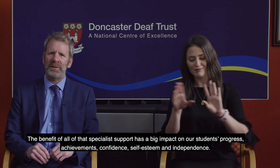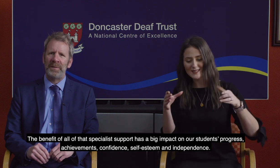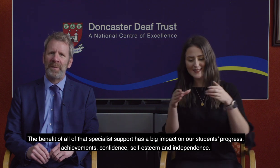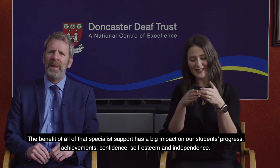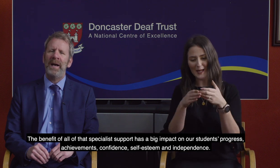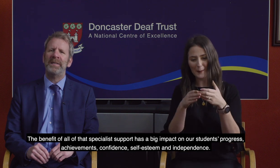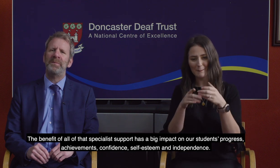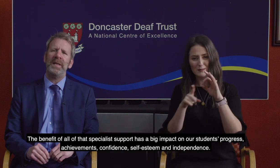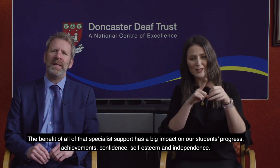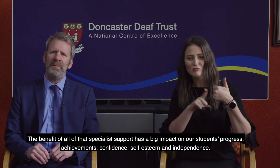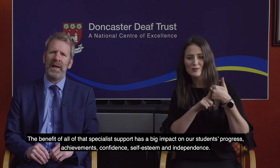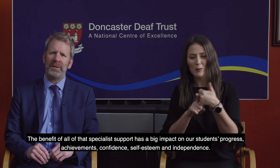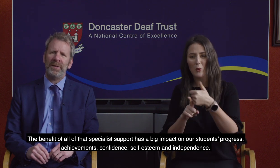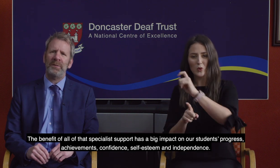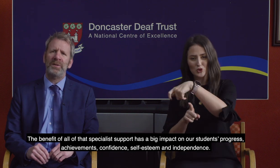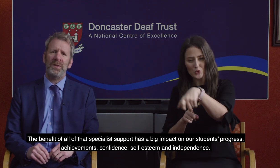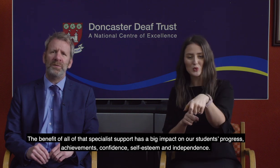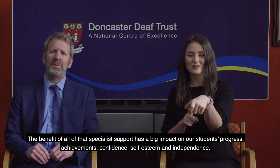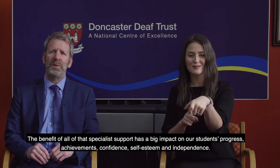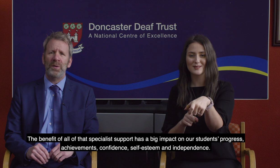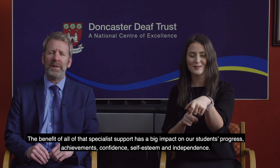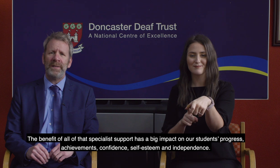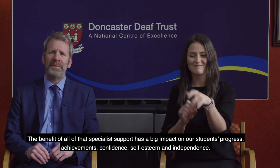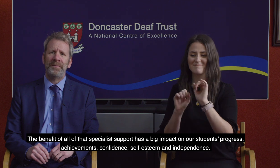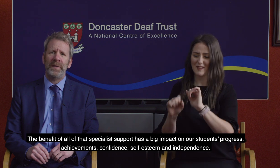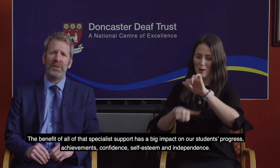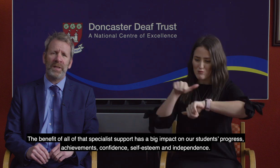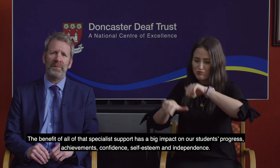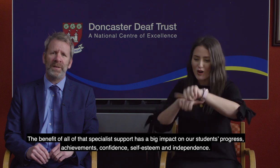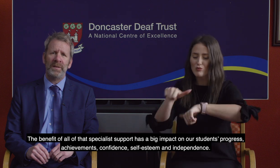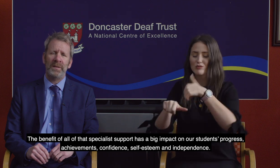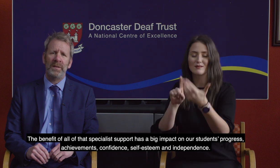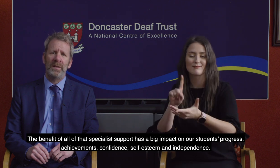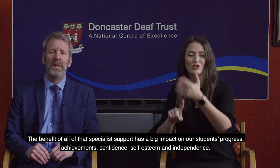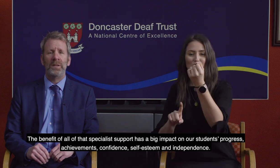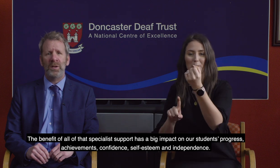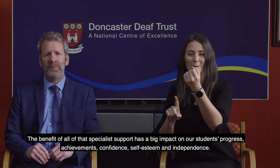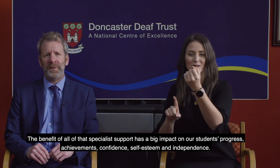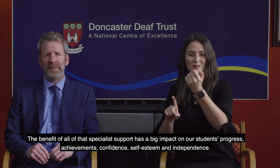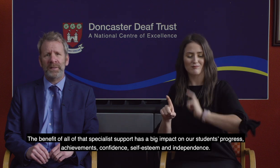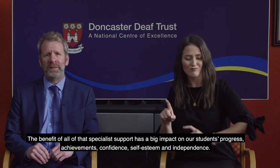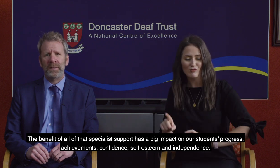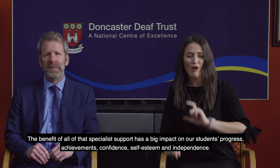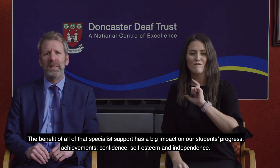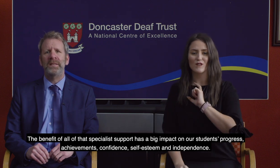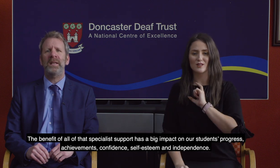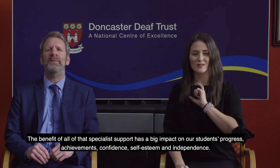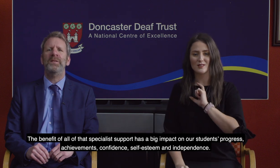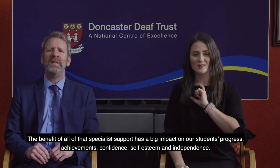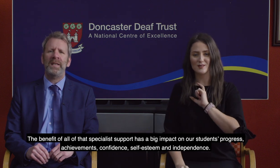has a big impact on our students progress, achievement, confidence, self-esteem